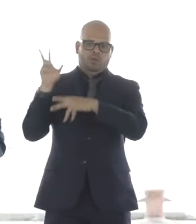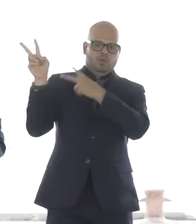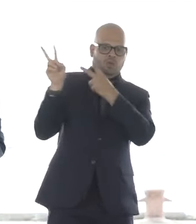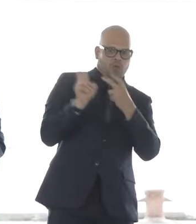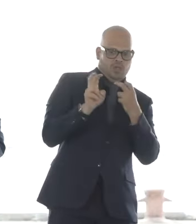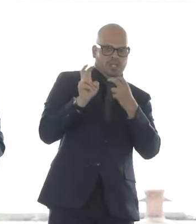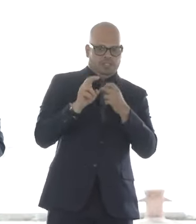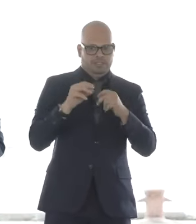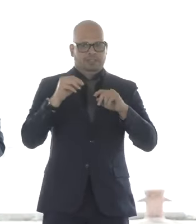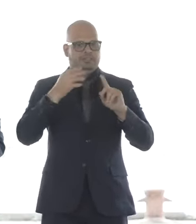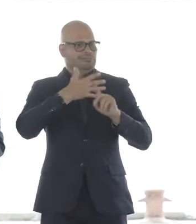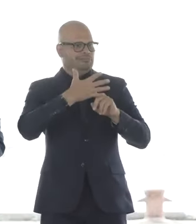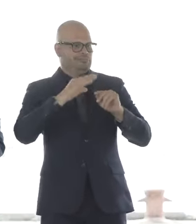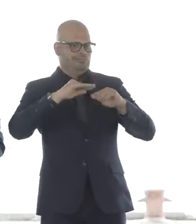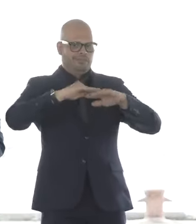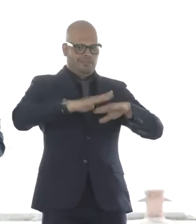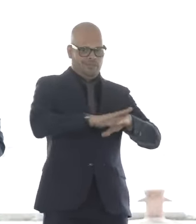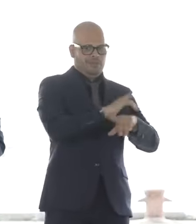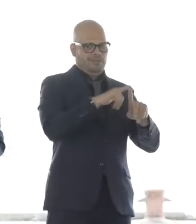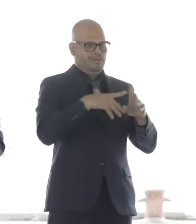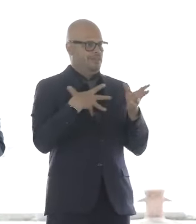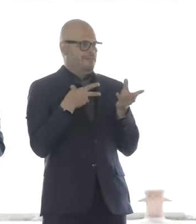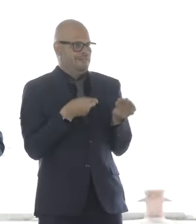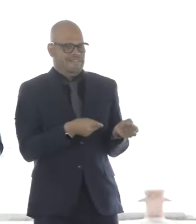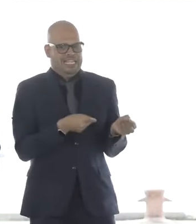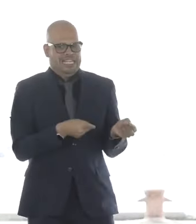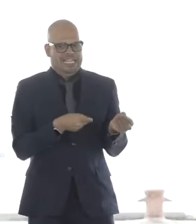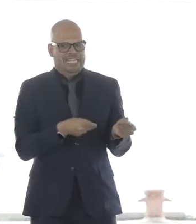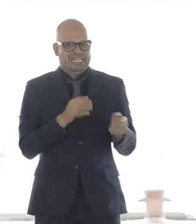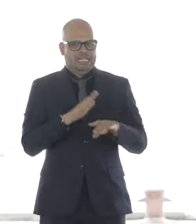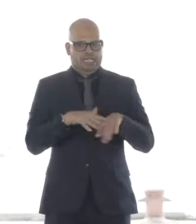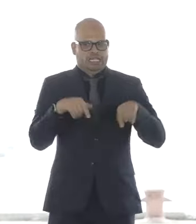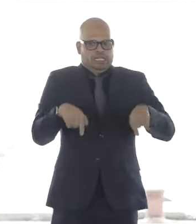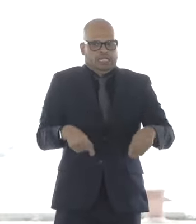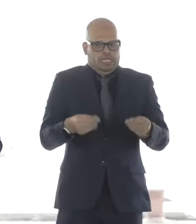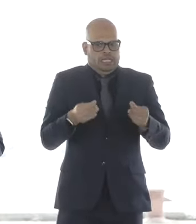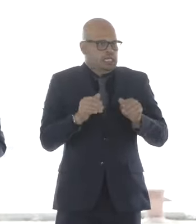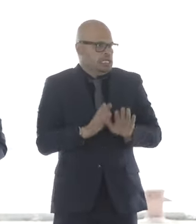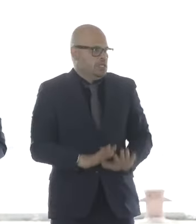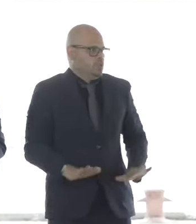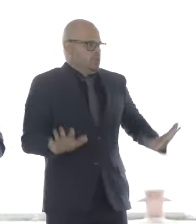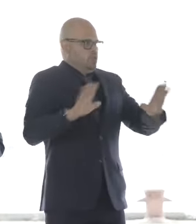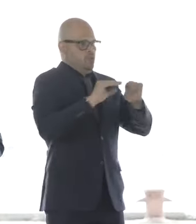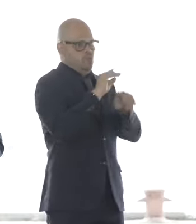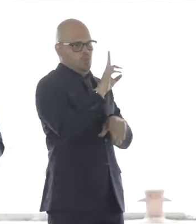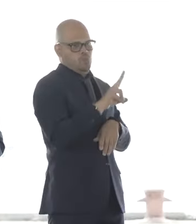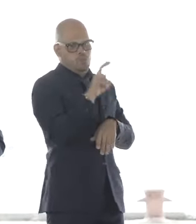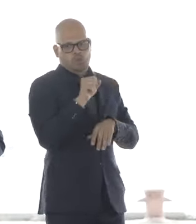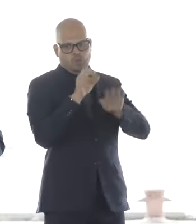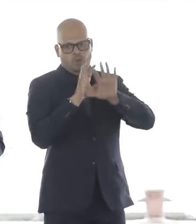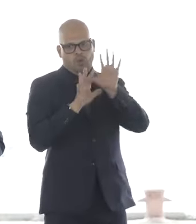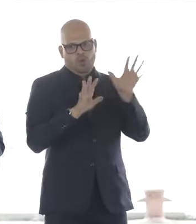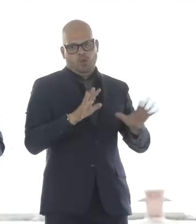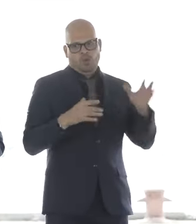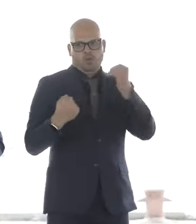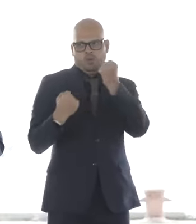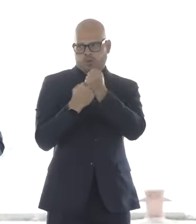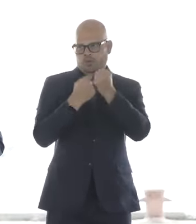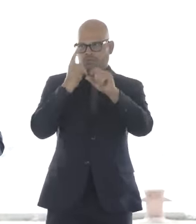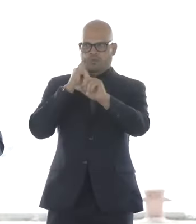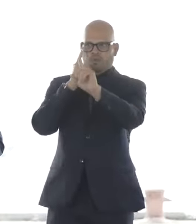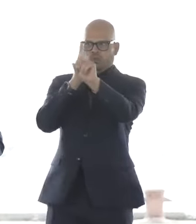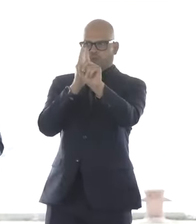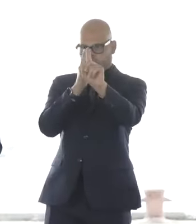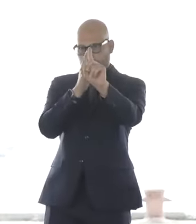to U.S. offshore wind development. Salem's strategic location supports offshore wind lease areas and the Gulf of Maine,